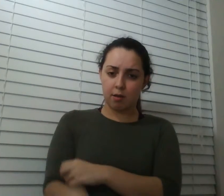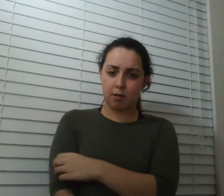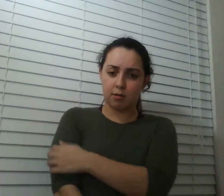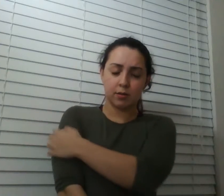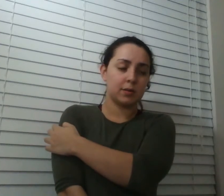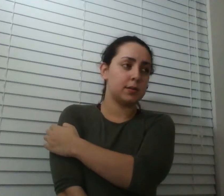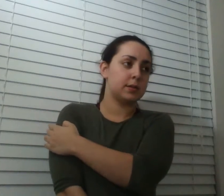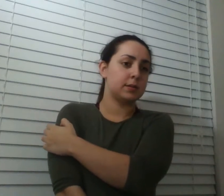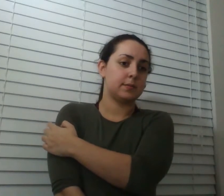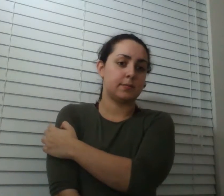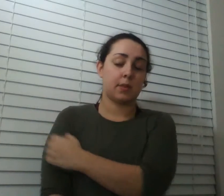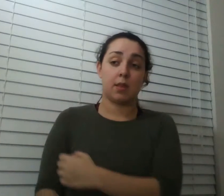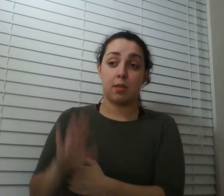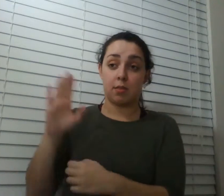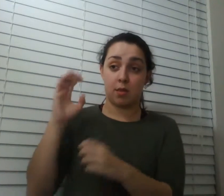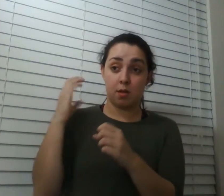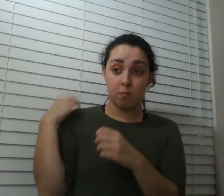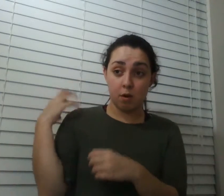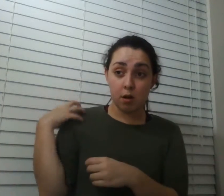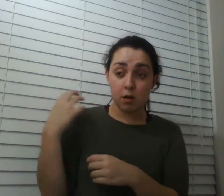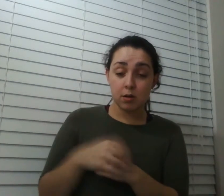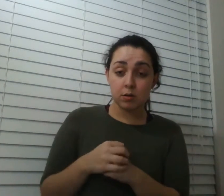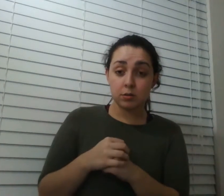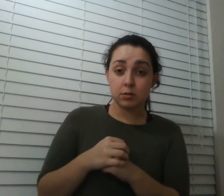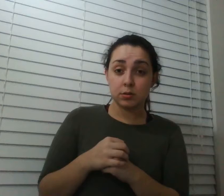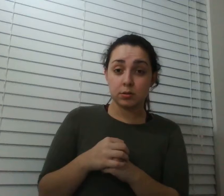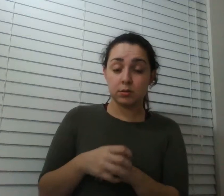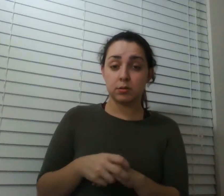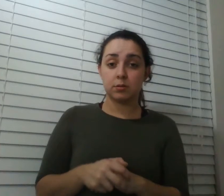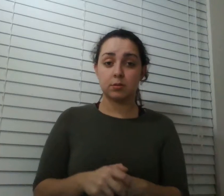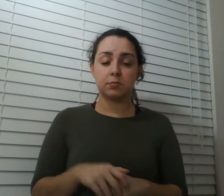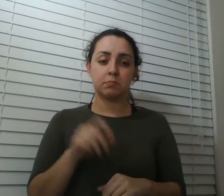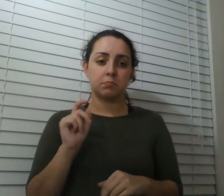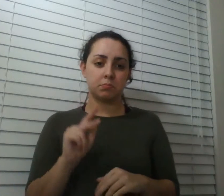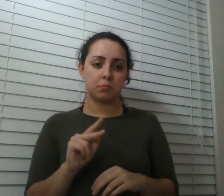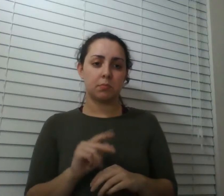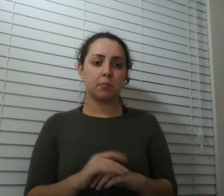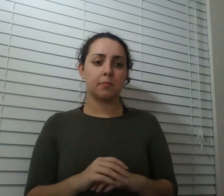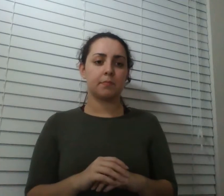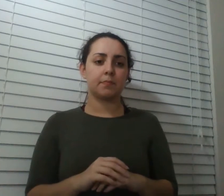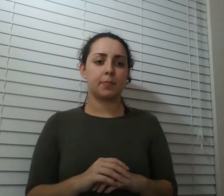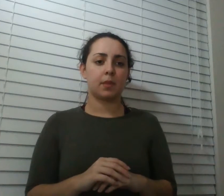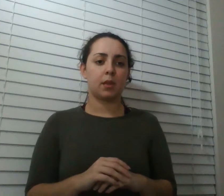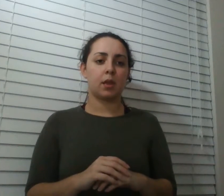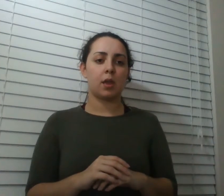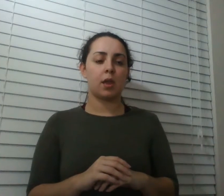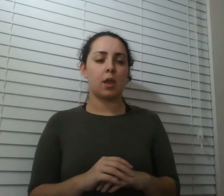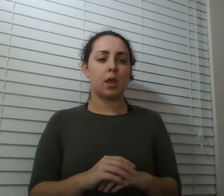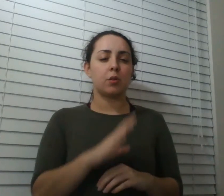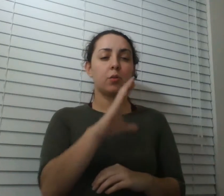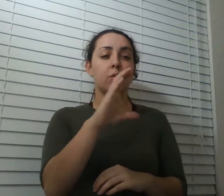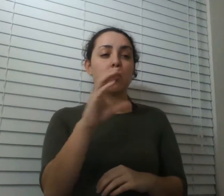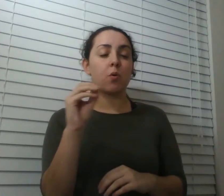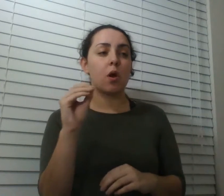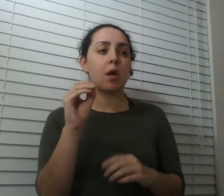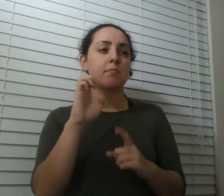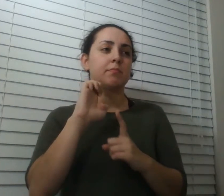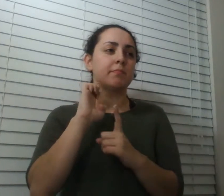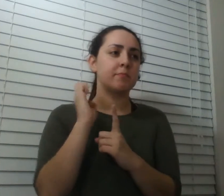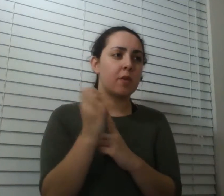their boss yeah we'll see what the fallout is okay now we know it's a corporate environment without decent leadership we got